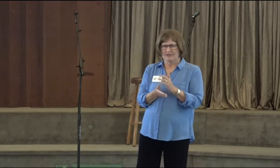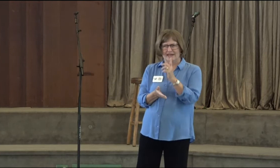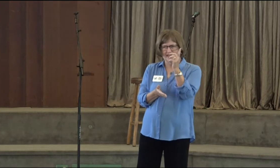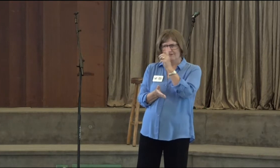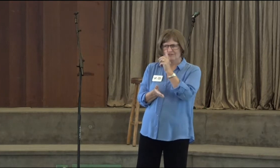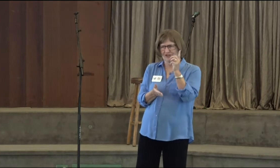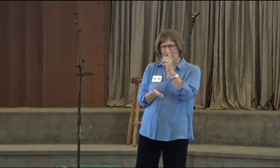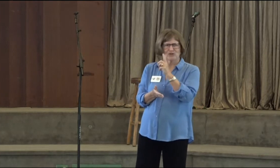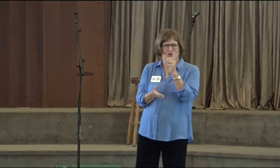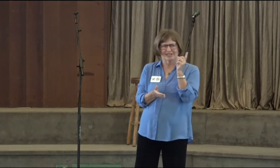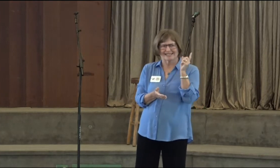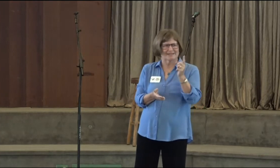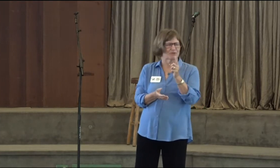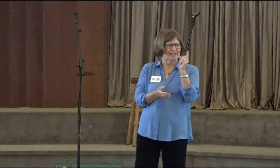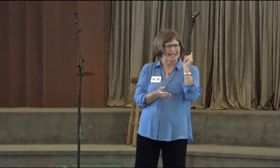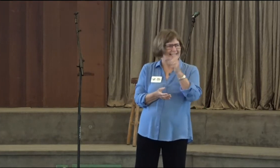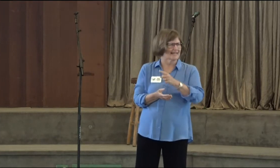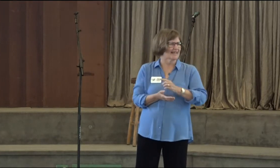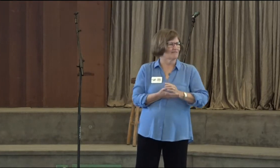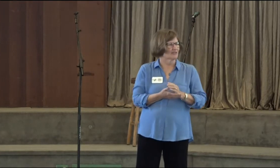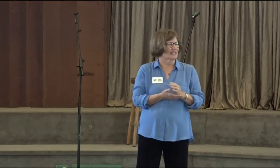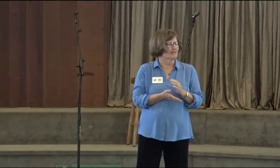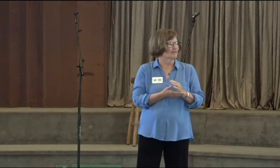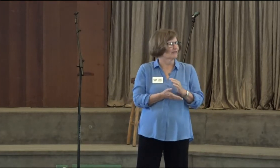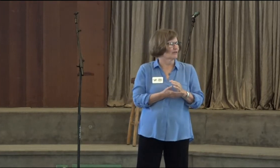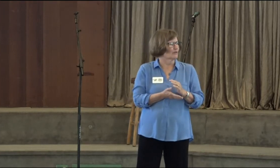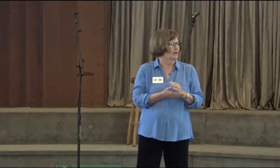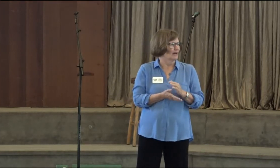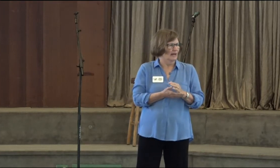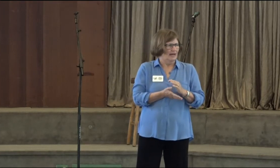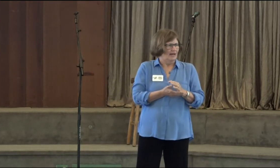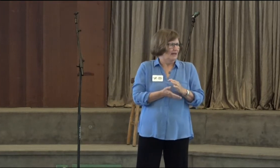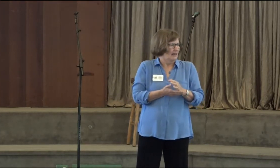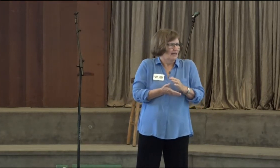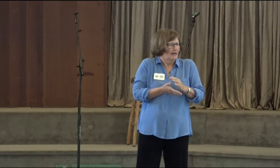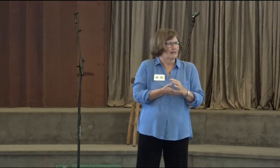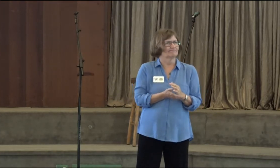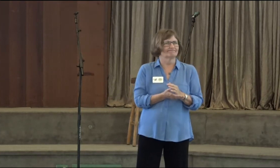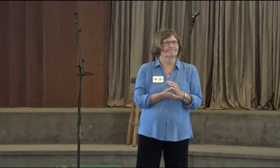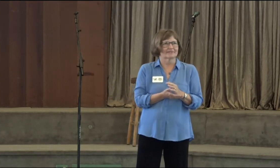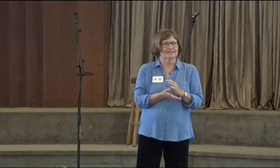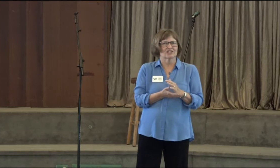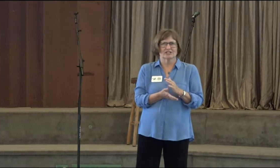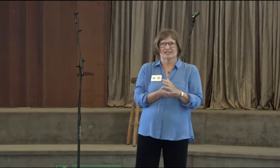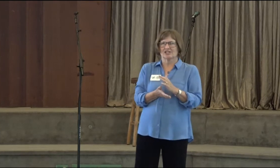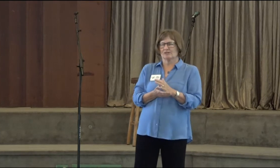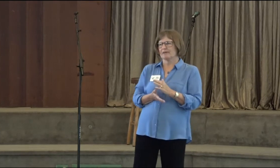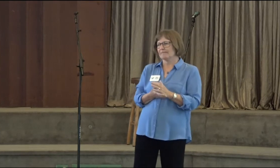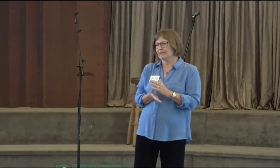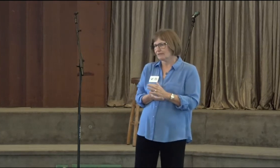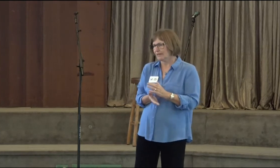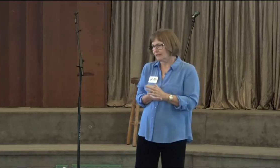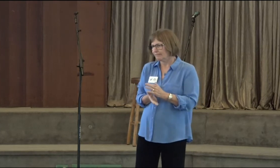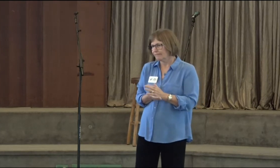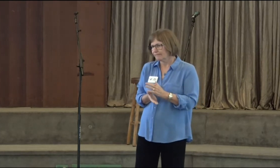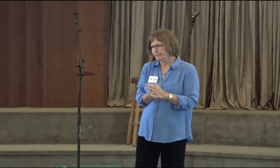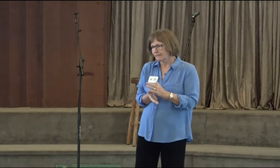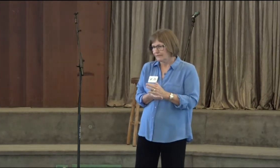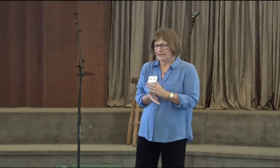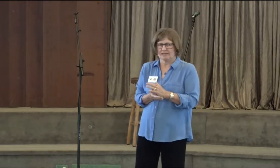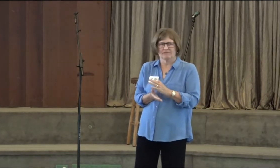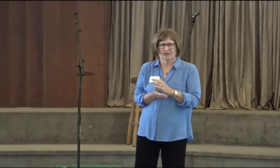And with that, even though you can put anything after it. Even though such and such has been mean to me.